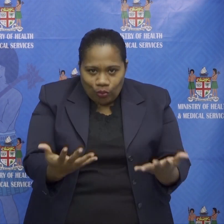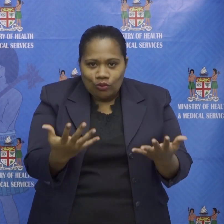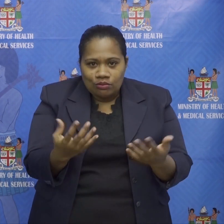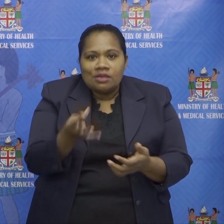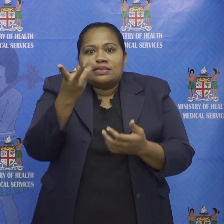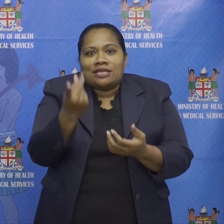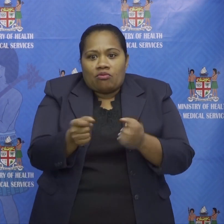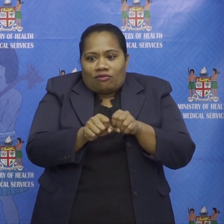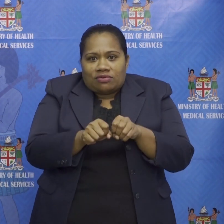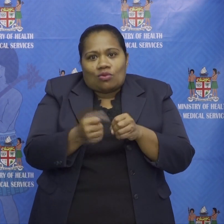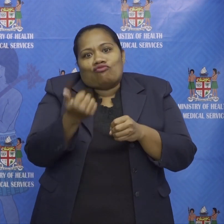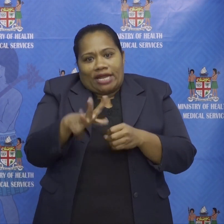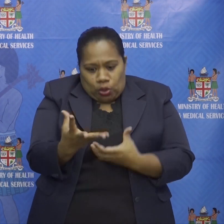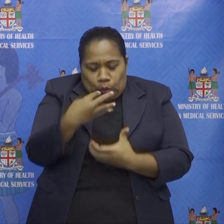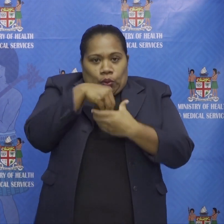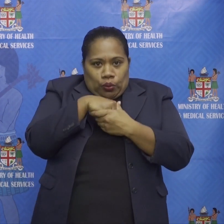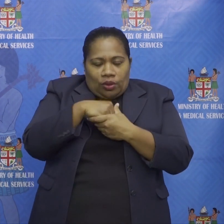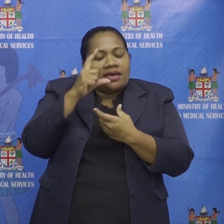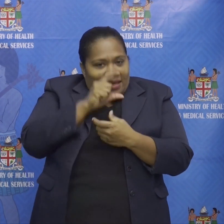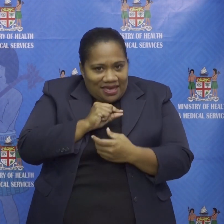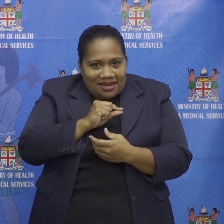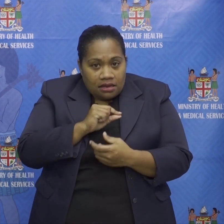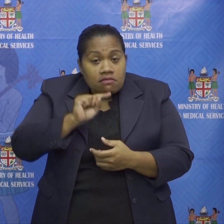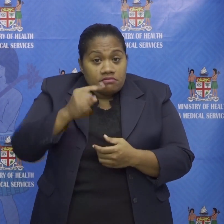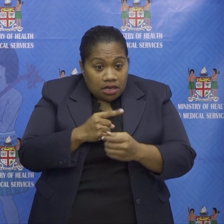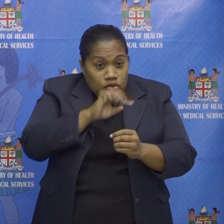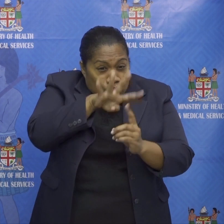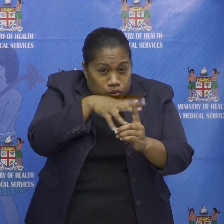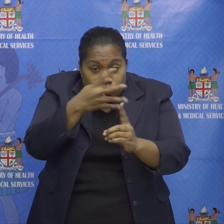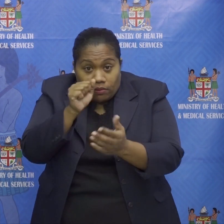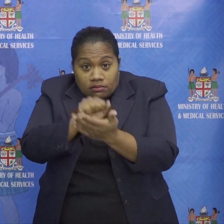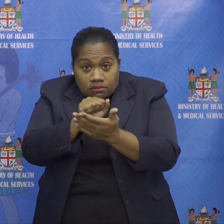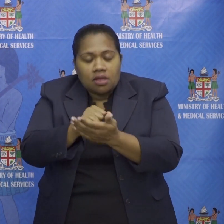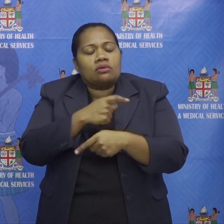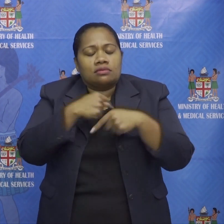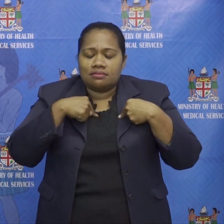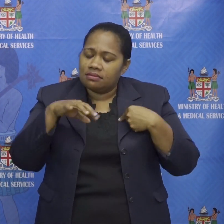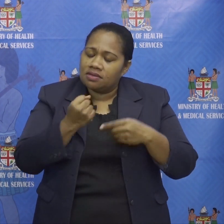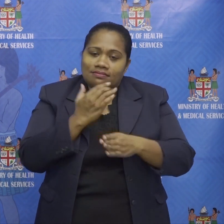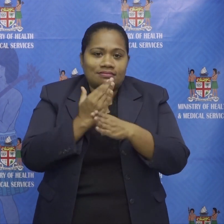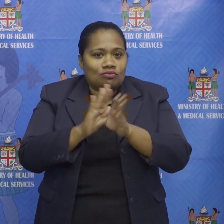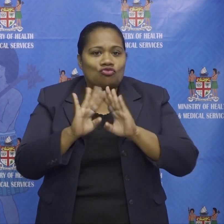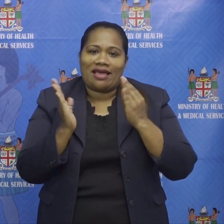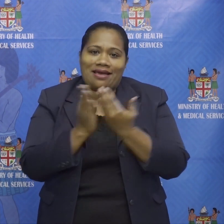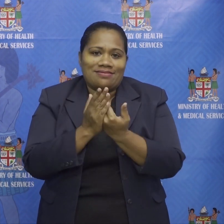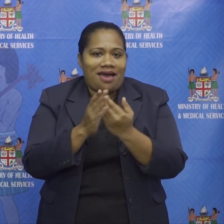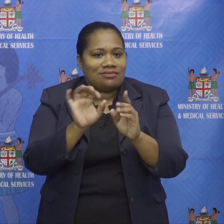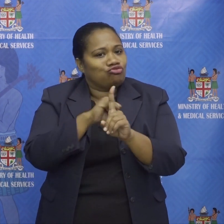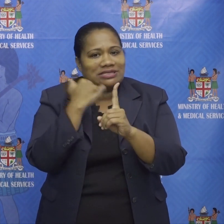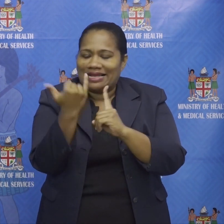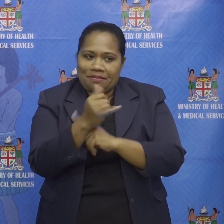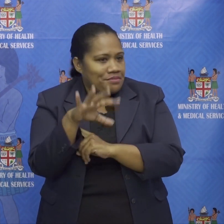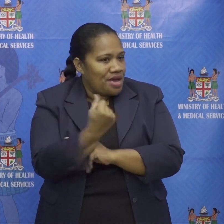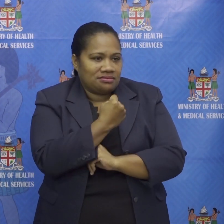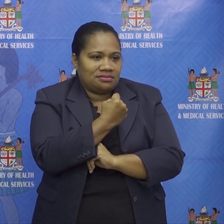but to screen thoroughly we must take this effort on as a society there are more than 40 screening